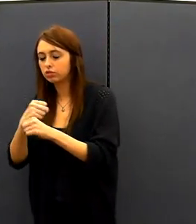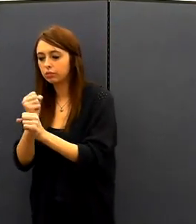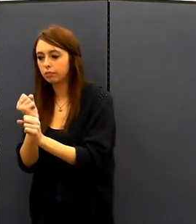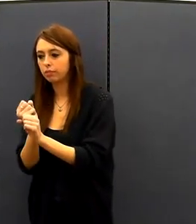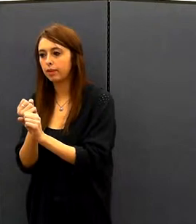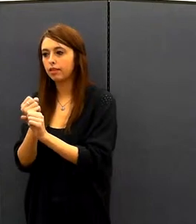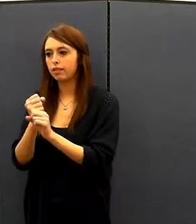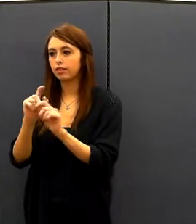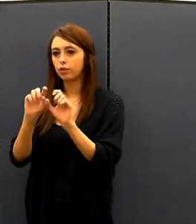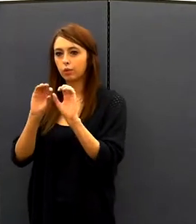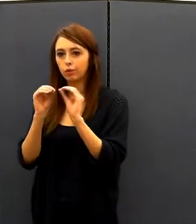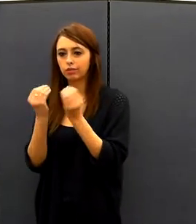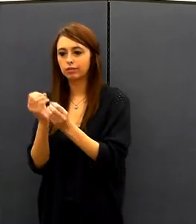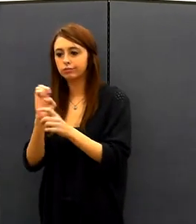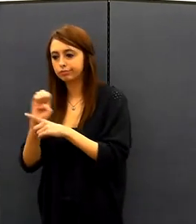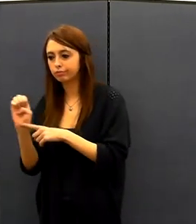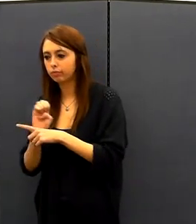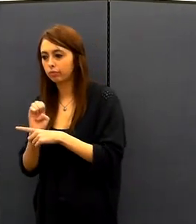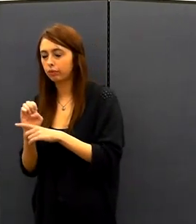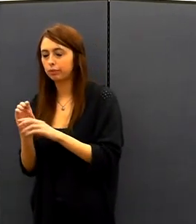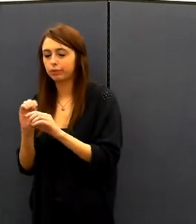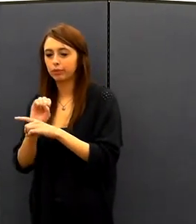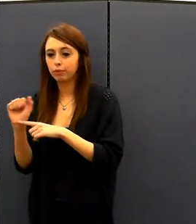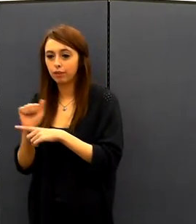meetings for referees. Things of that sort of thing.